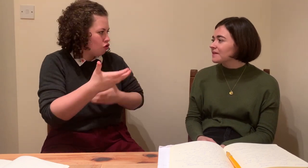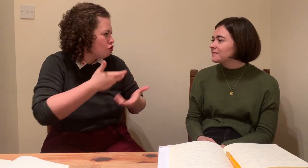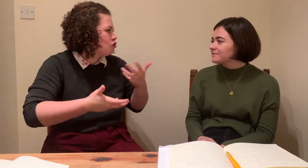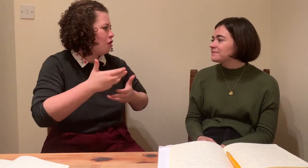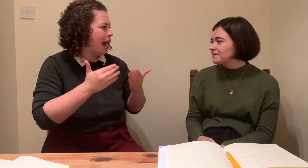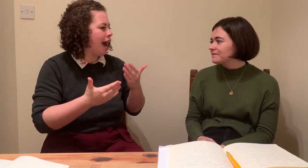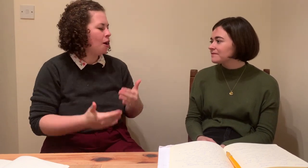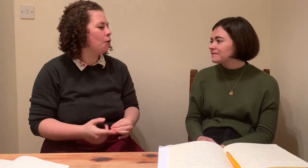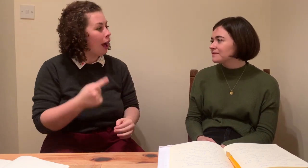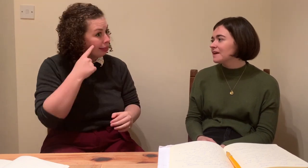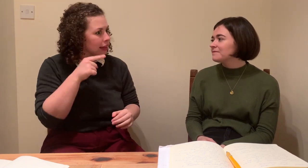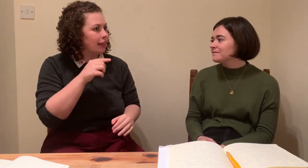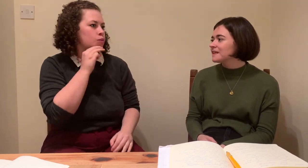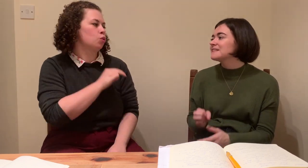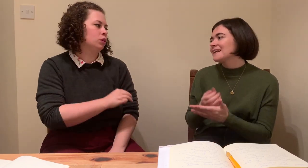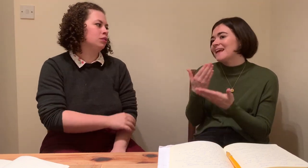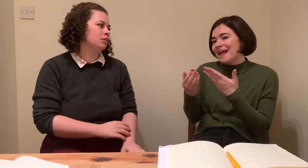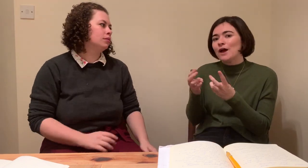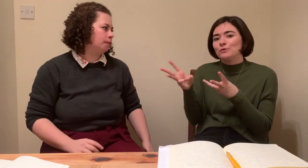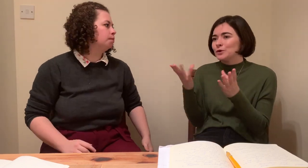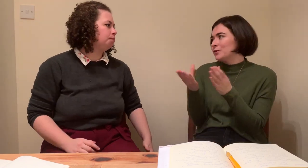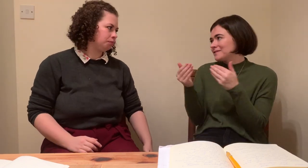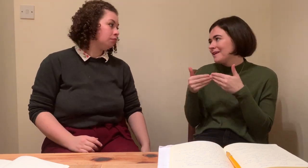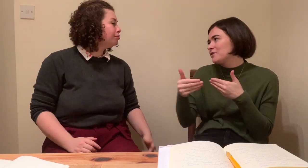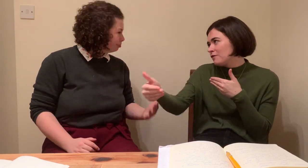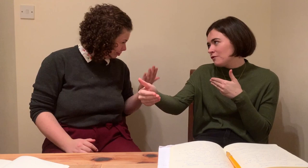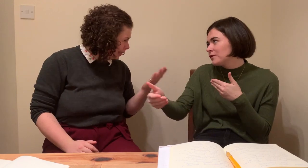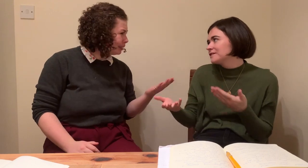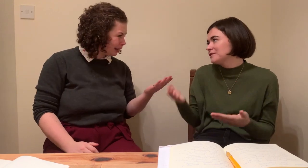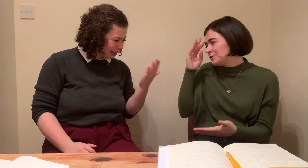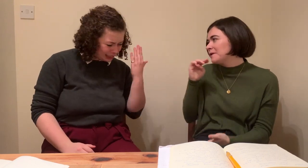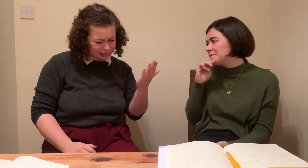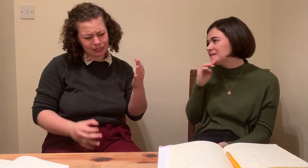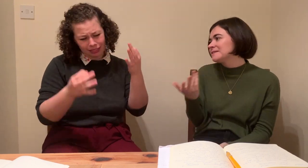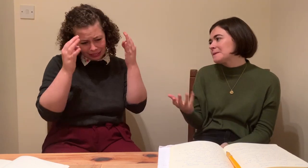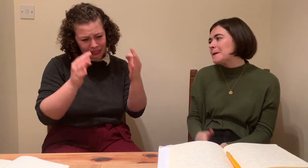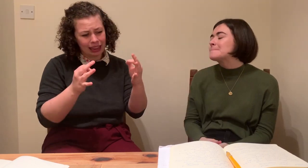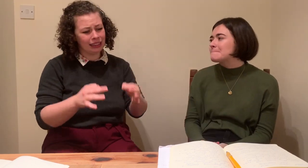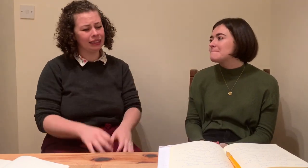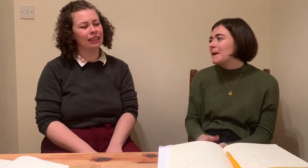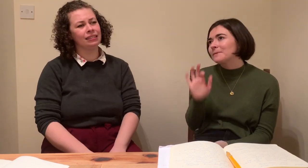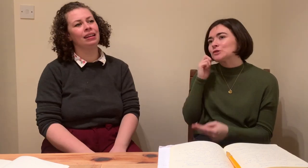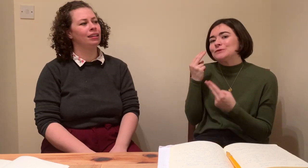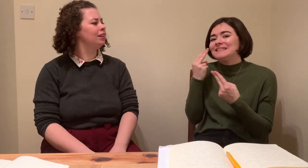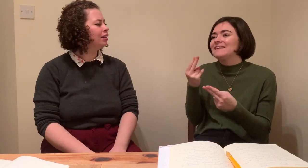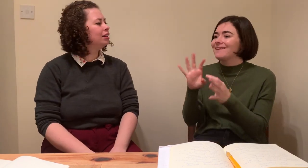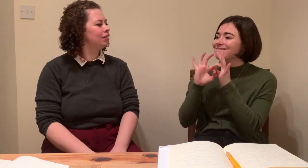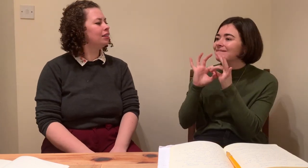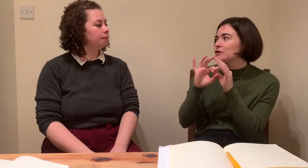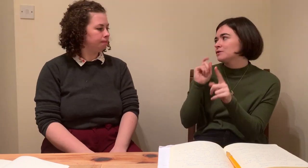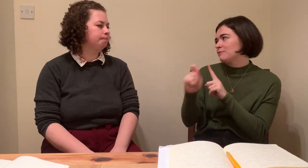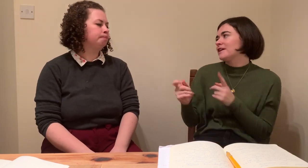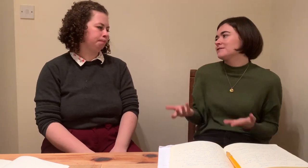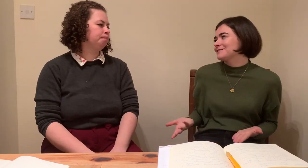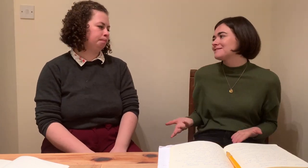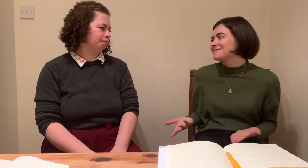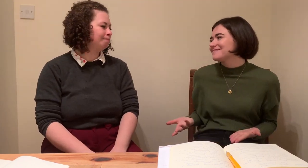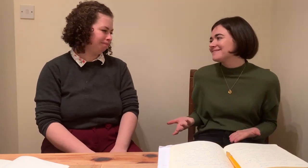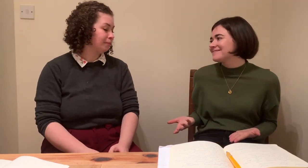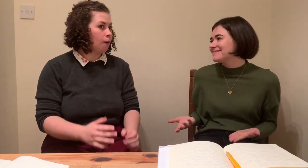progress. But there needs to be deaf interpreters on this register as well. And they don't necessarily have the same training background as us because